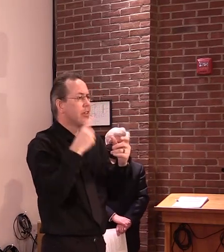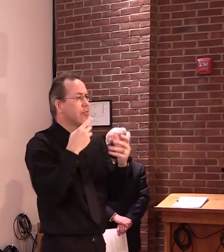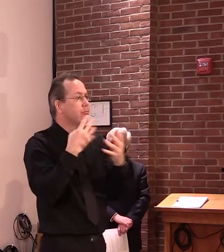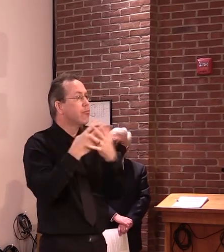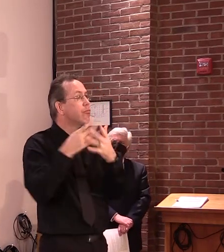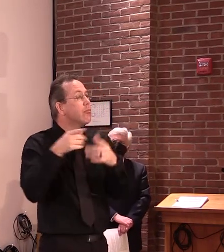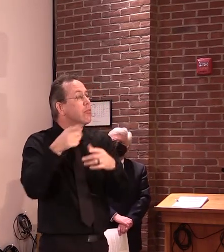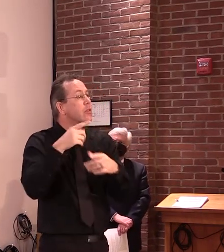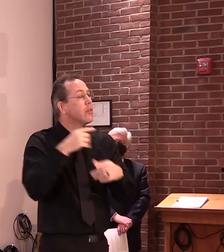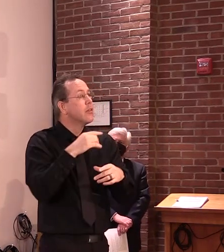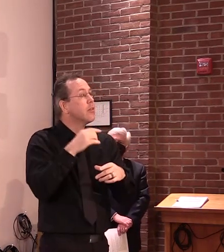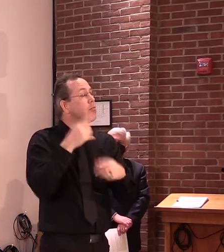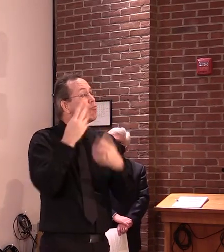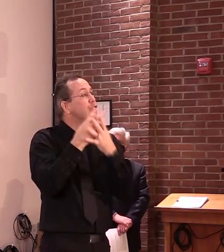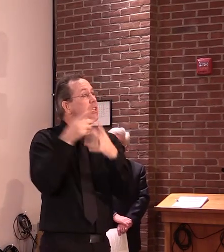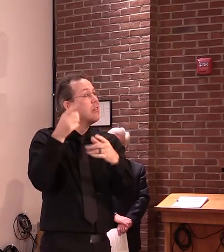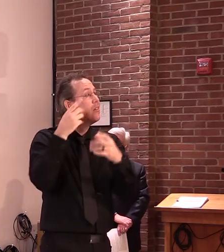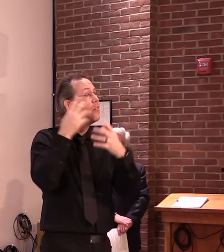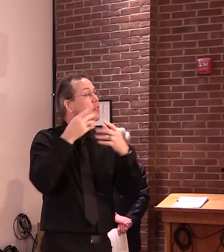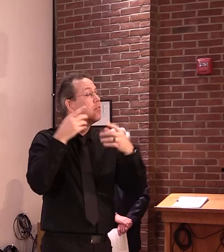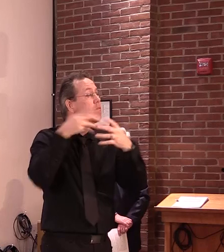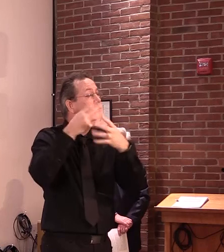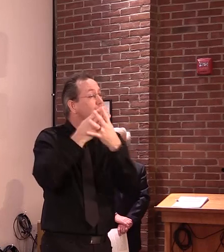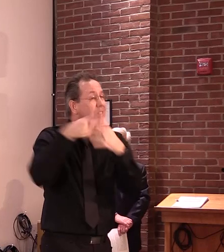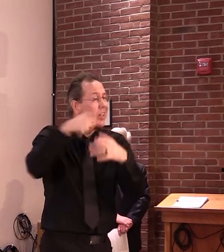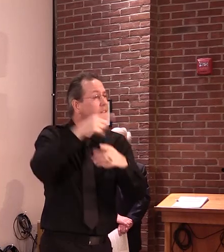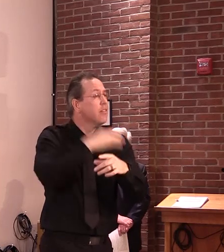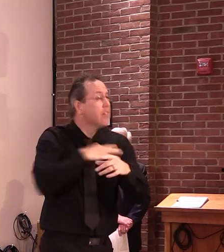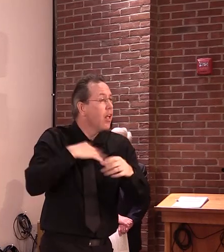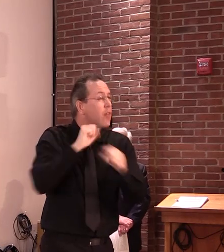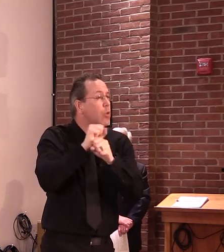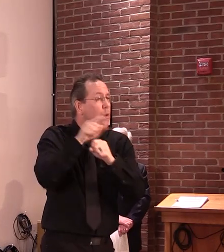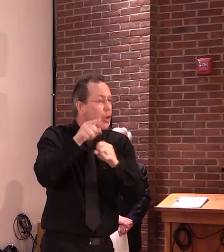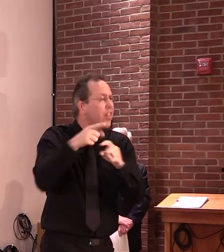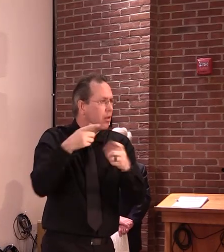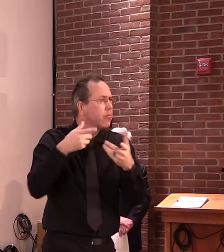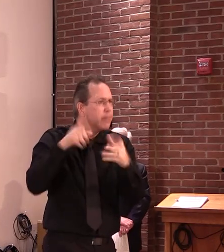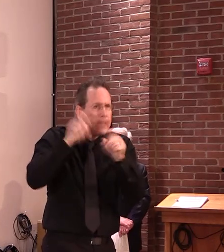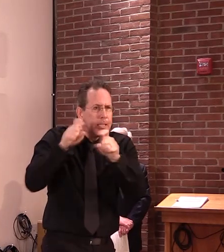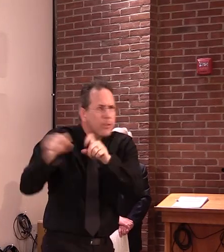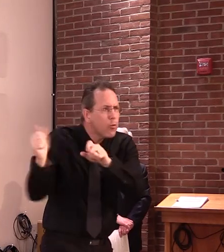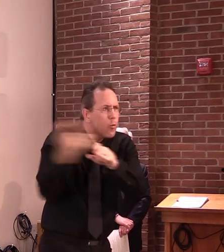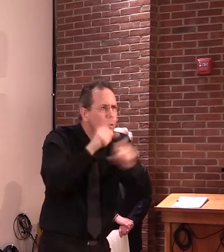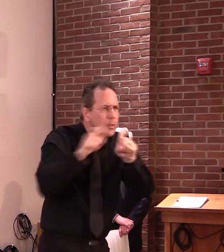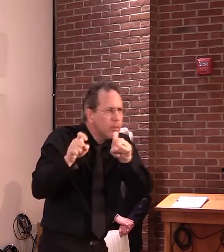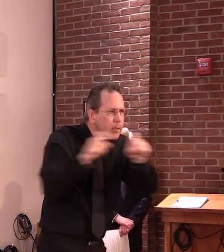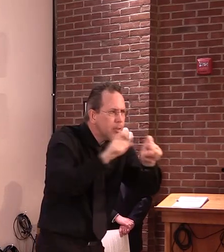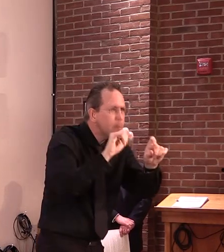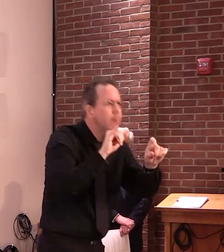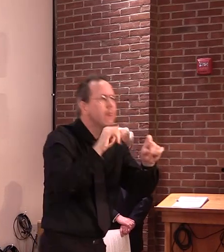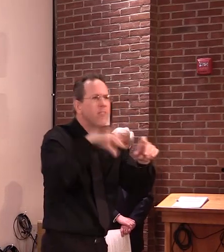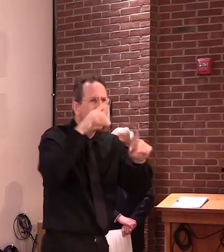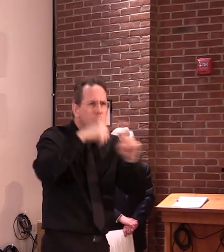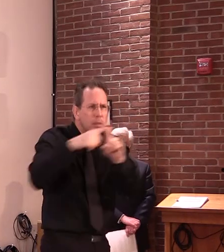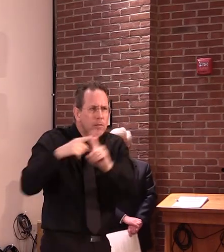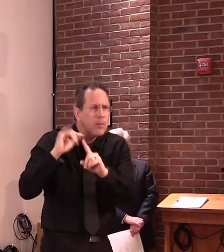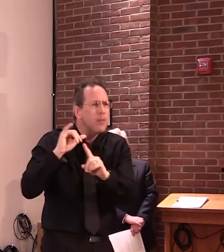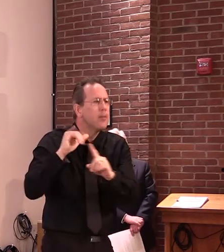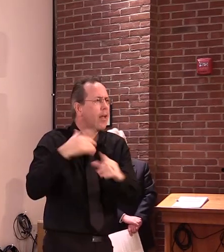long-term care facility, or other group setting where even one person, resident or staff, has tested positive.